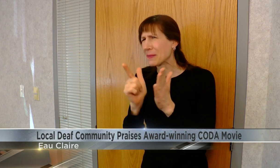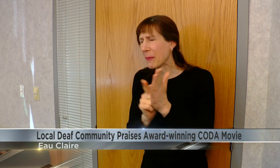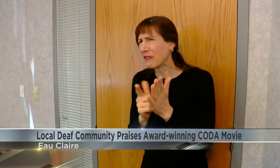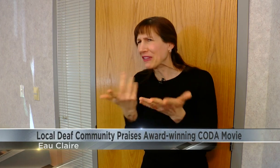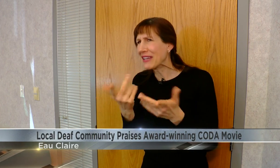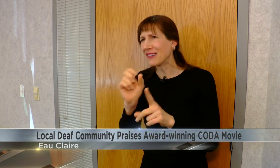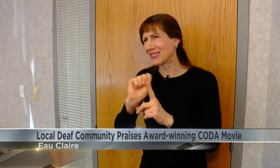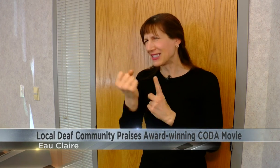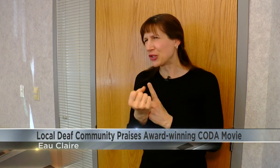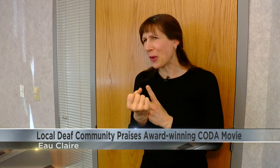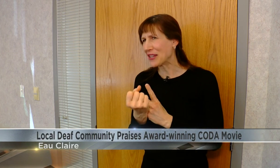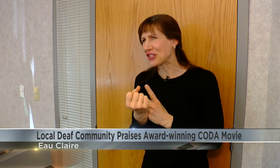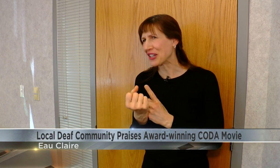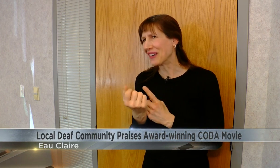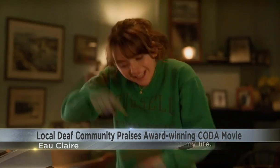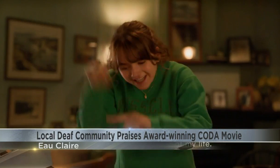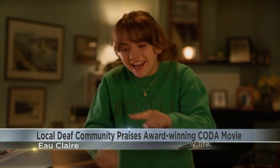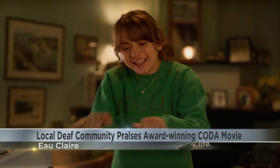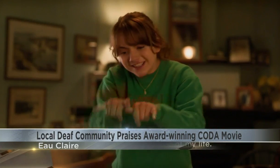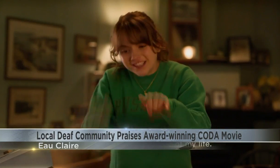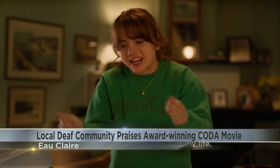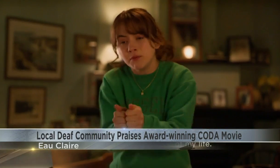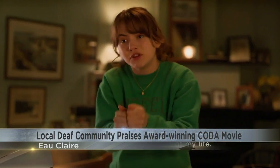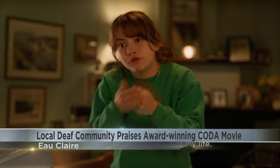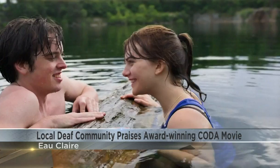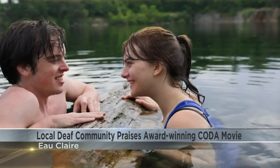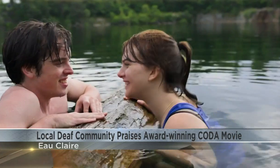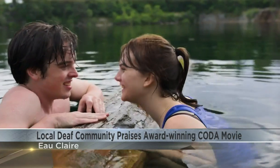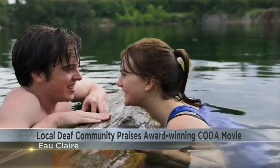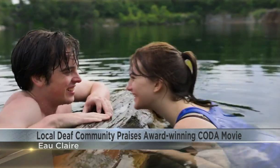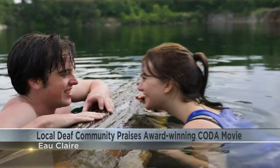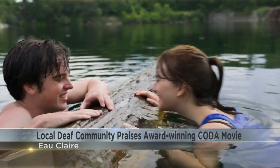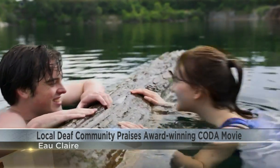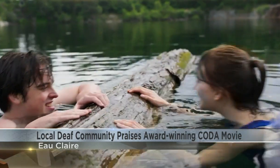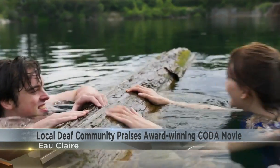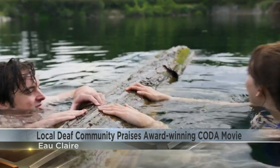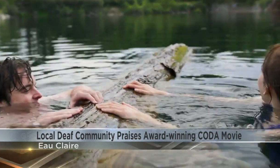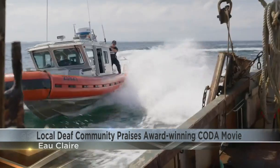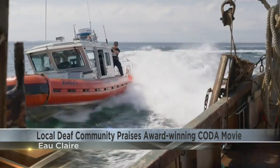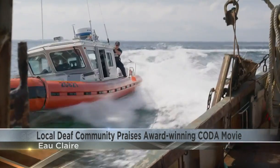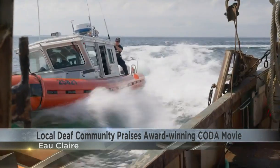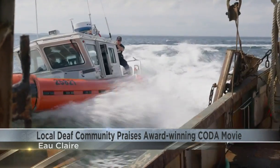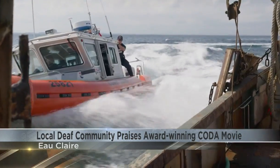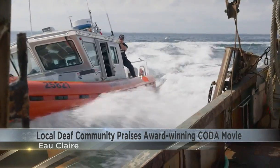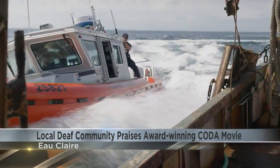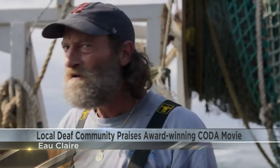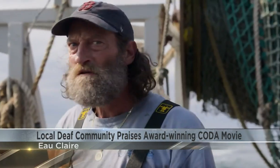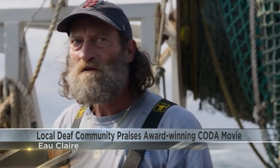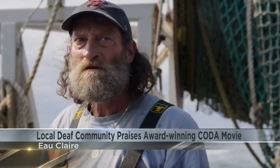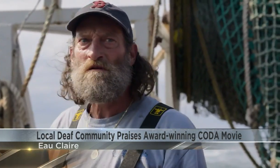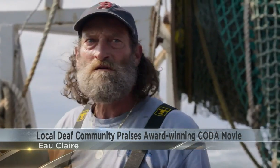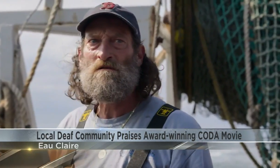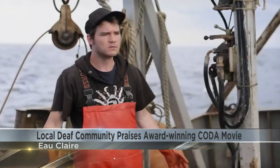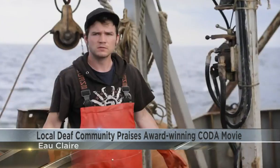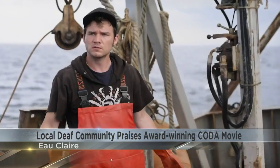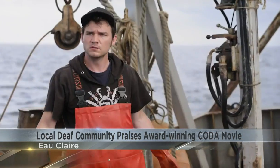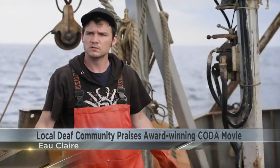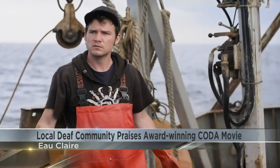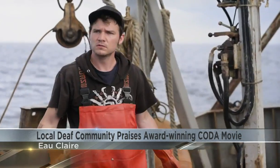type of legal situation. Both Scheibe and Coplitz believe CODA helps deaf people and their children feel heard and hope more films